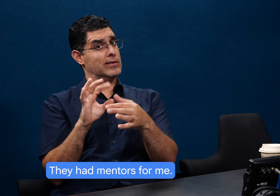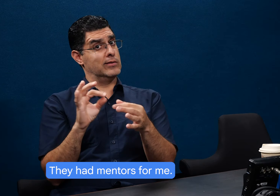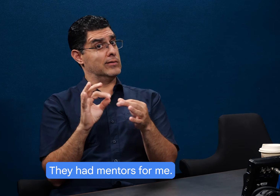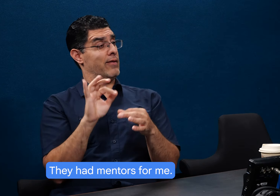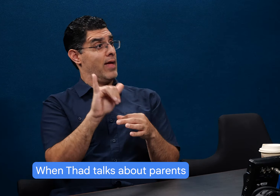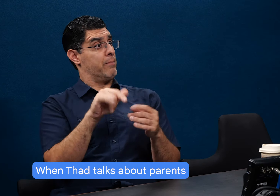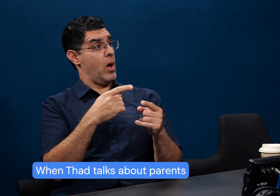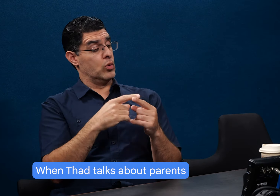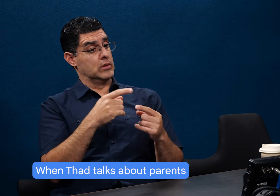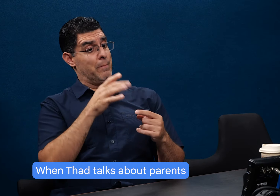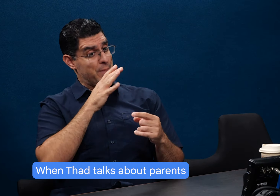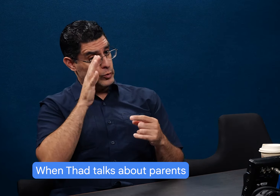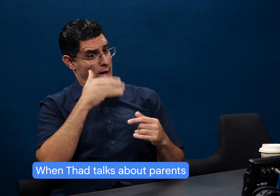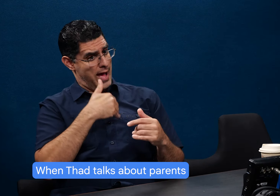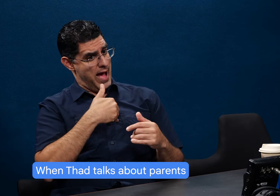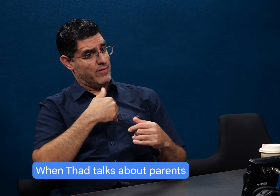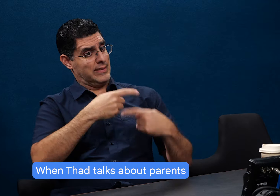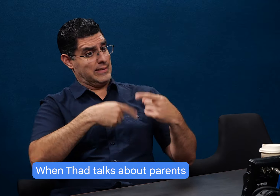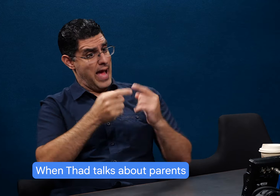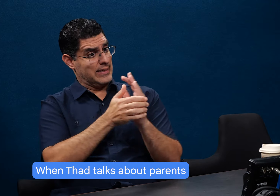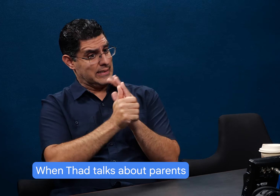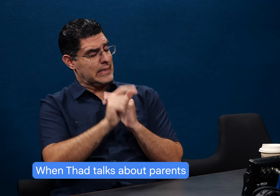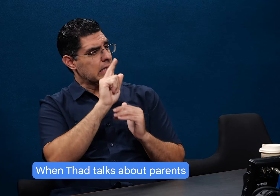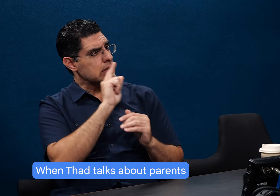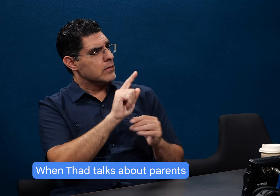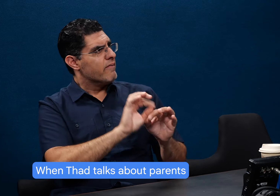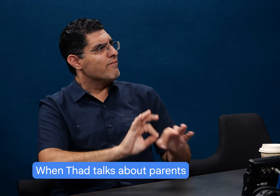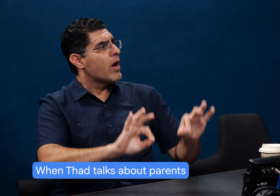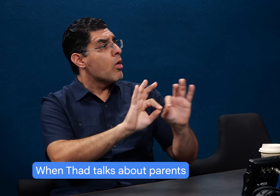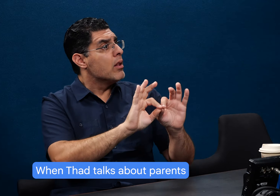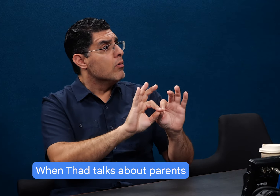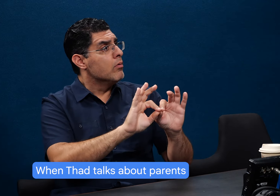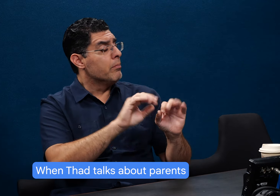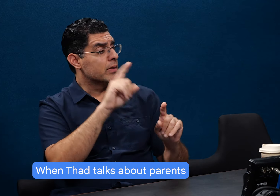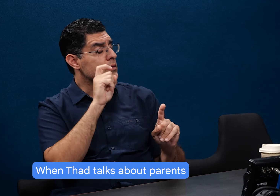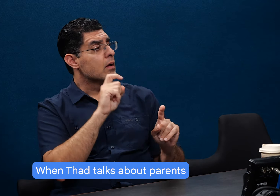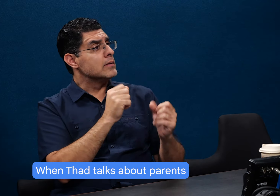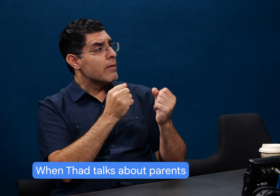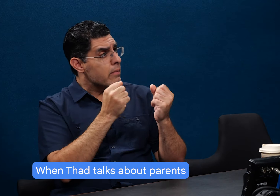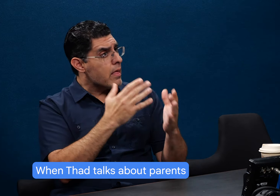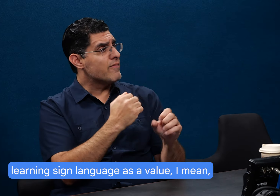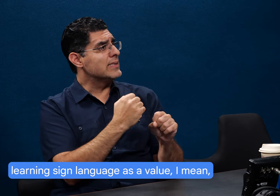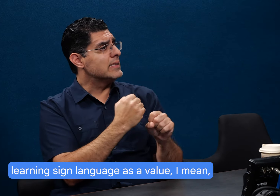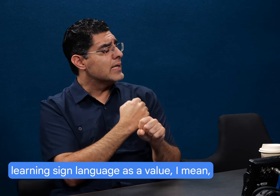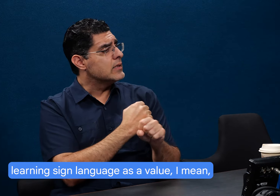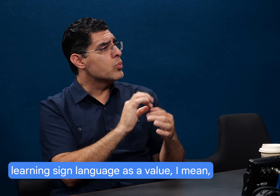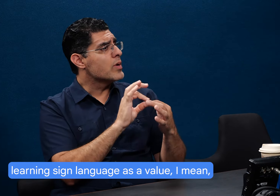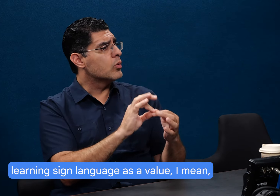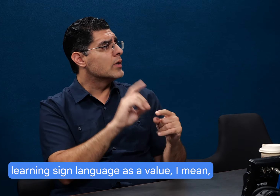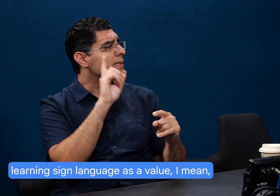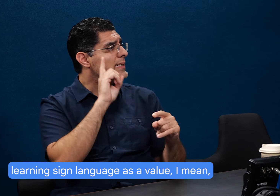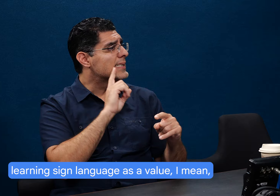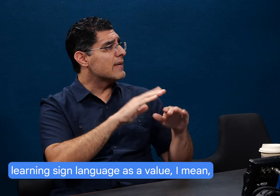And, you know, when Thad talks about parents learning sign